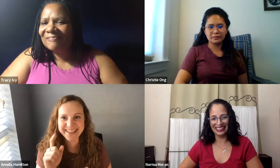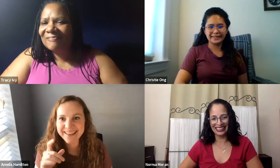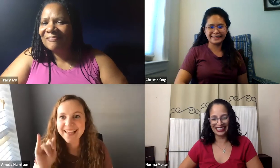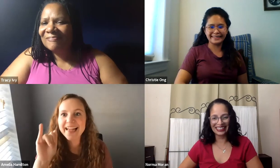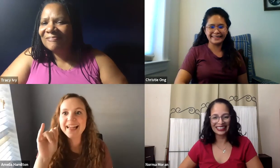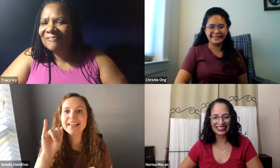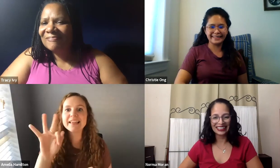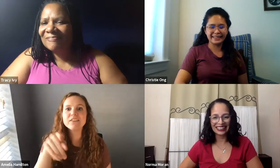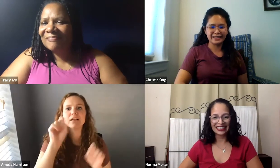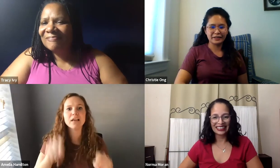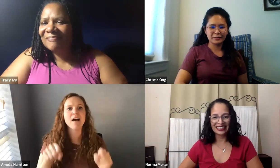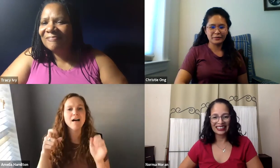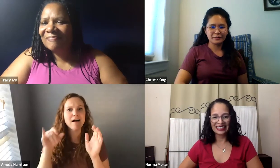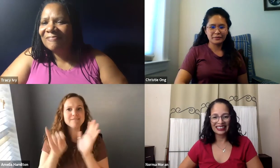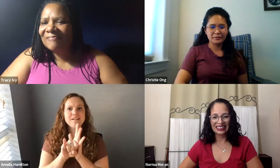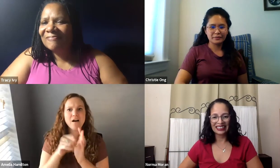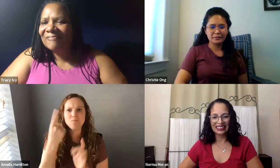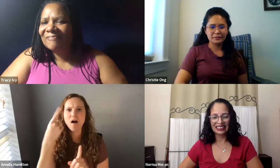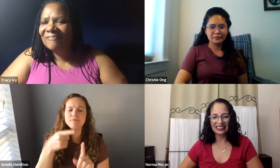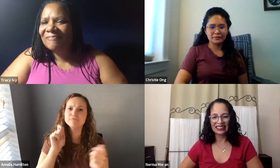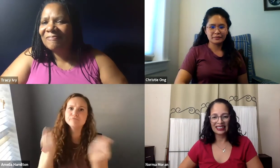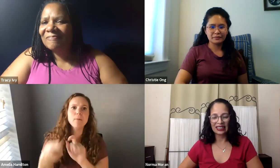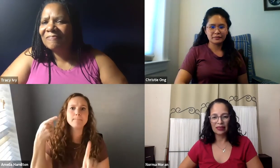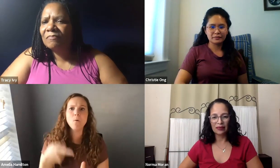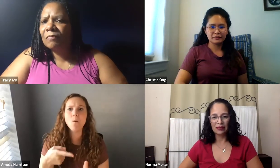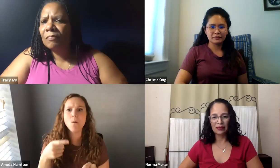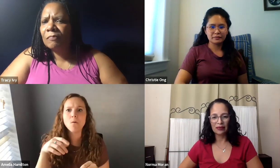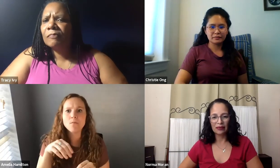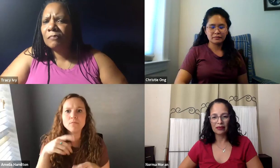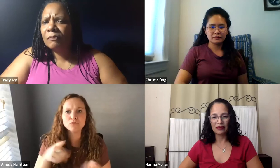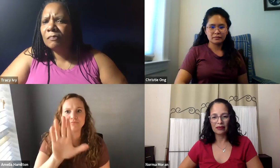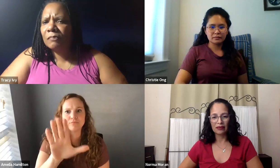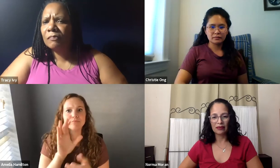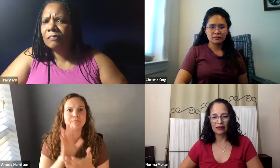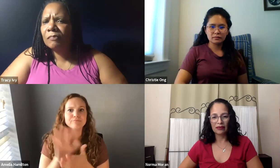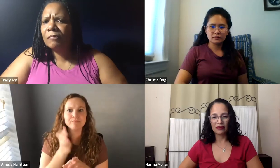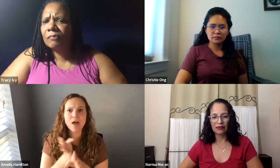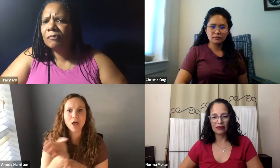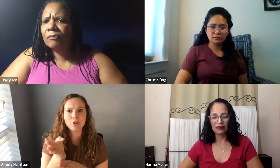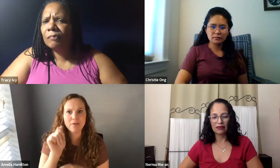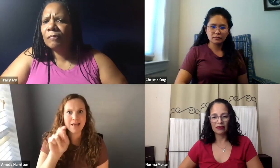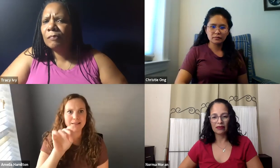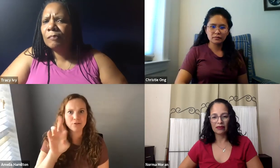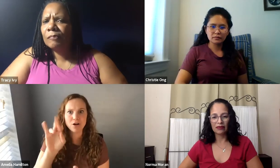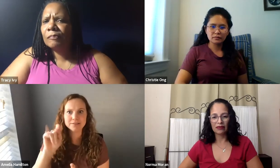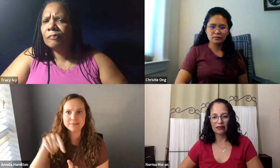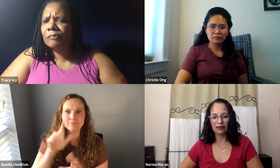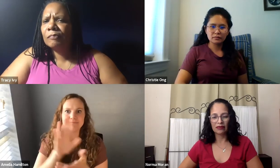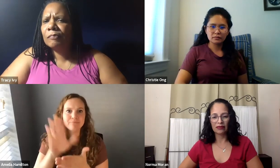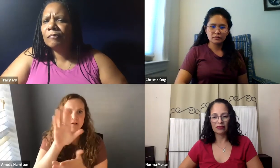Hang on a second. It's a big one, so let me consolidate it here. If you could identify one changing point in your career at